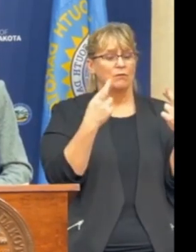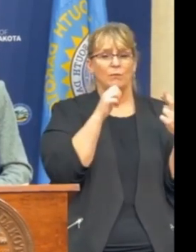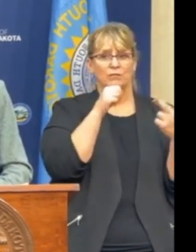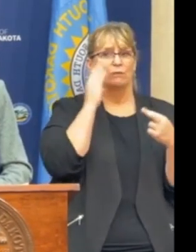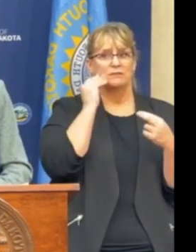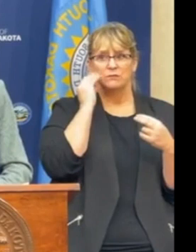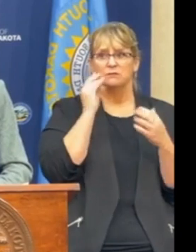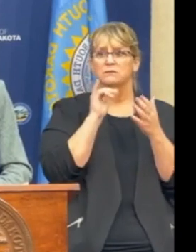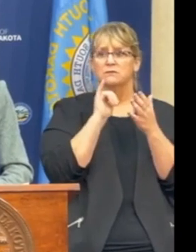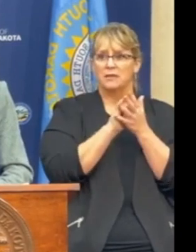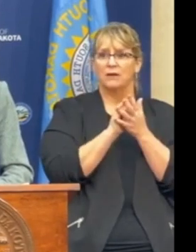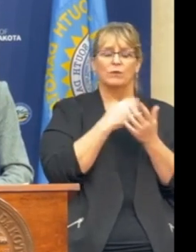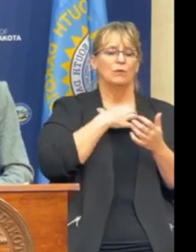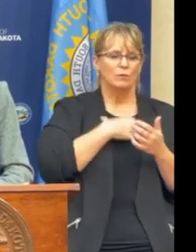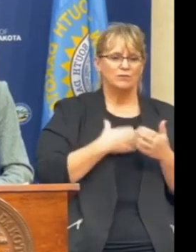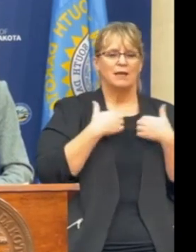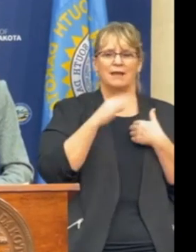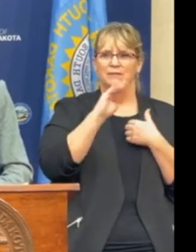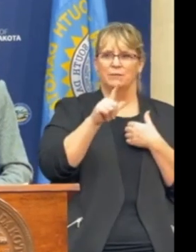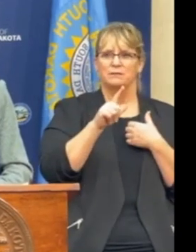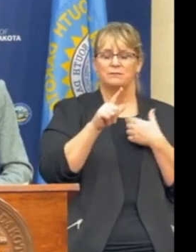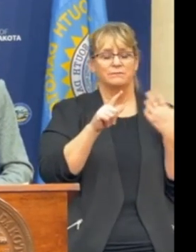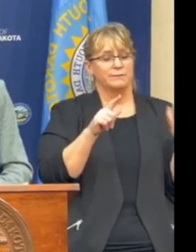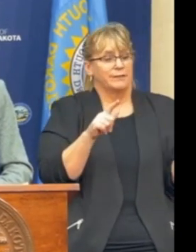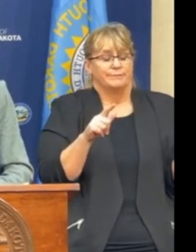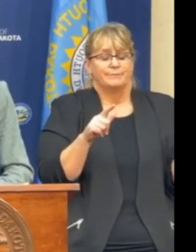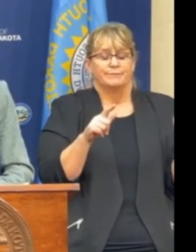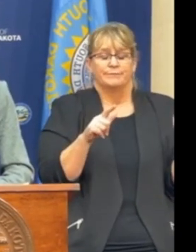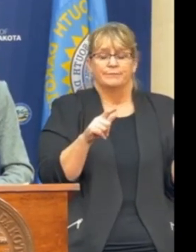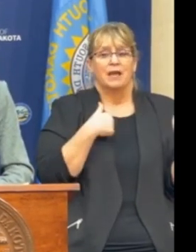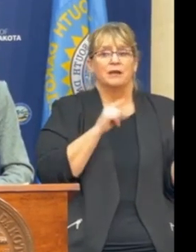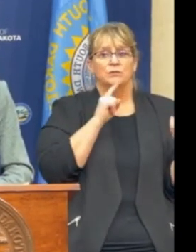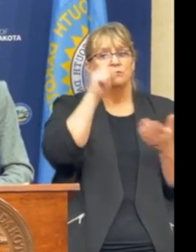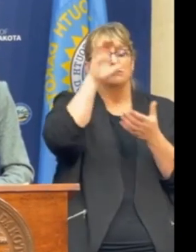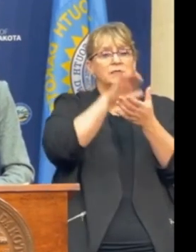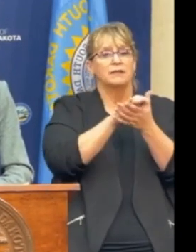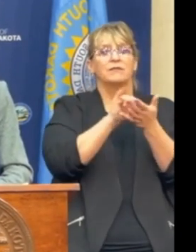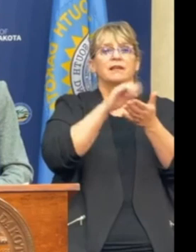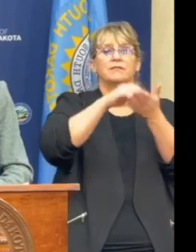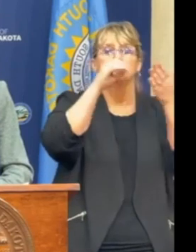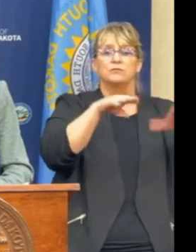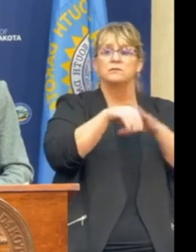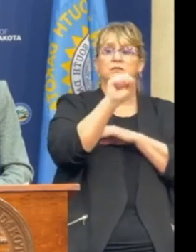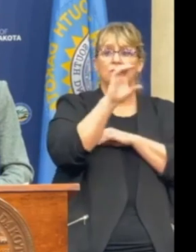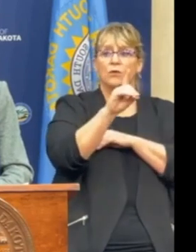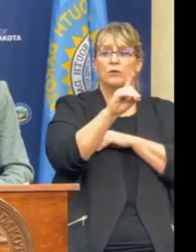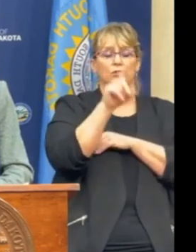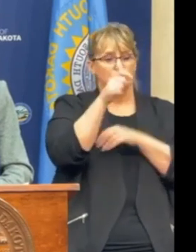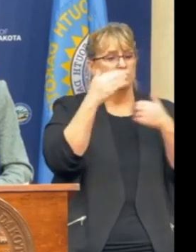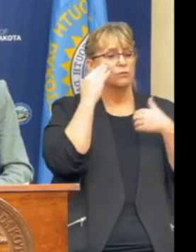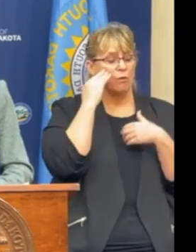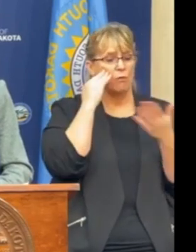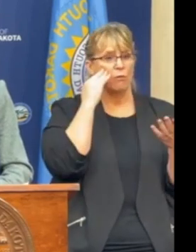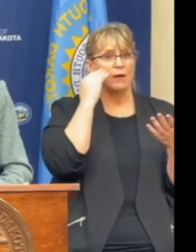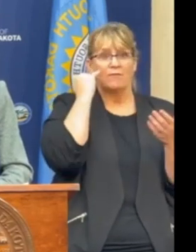run into a situation where we wish we had this bill back but but it is something that I truly believed that our students in South Dakota deserve to know that